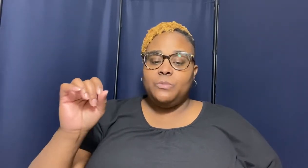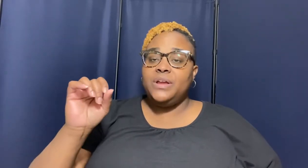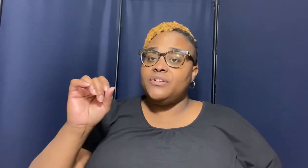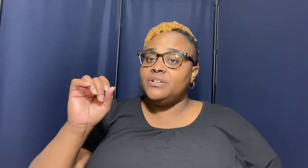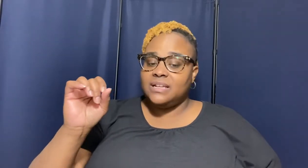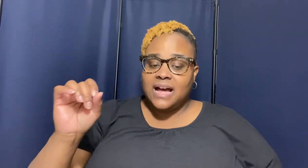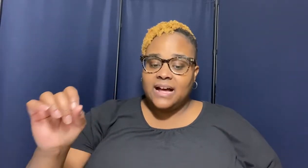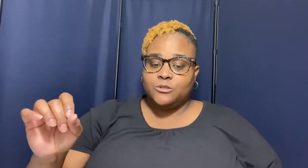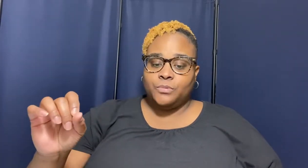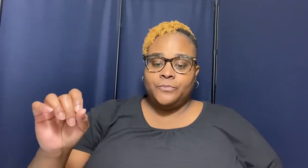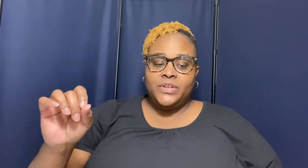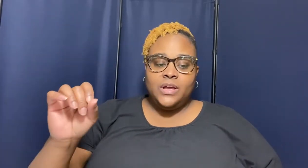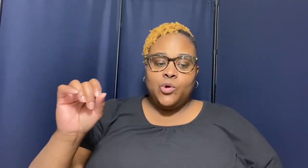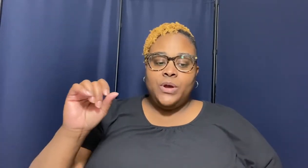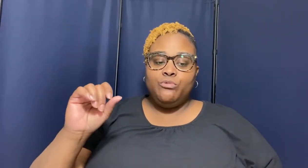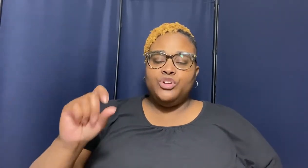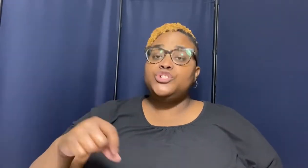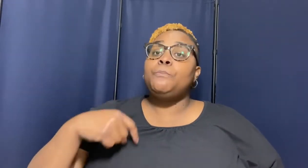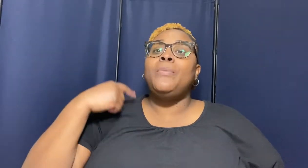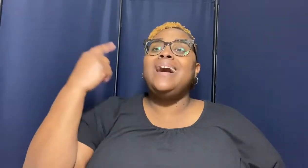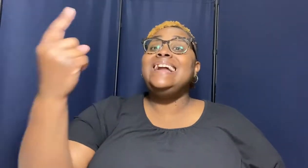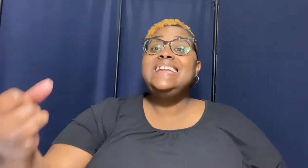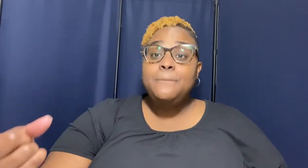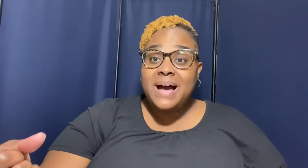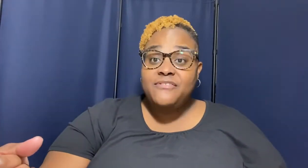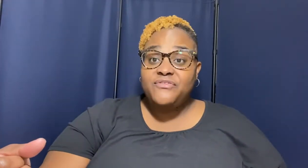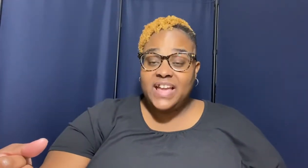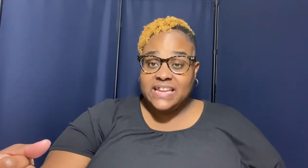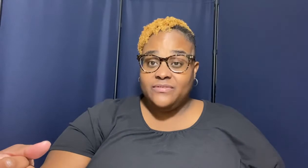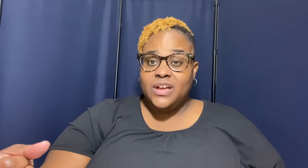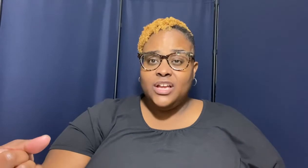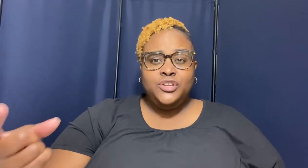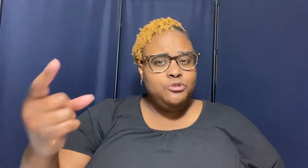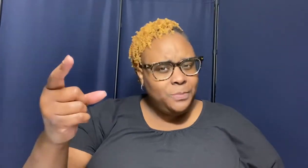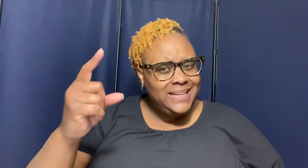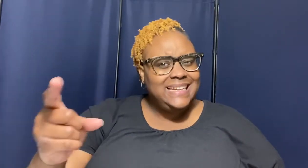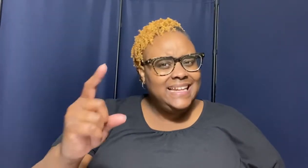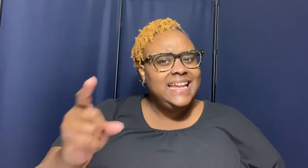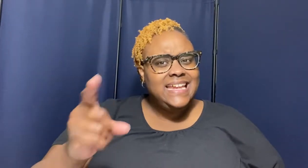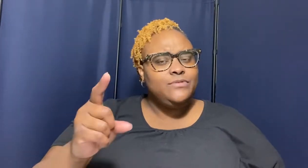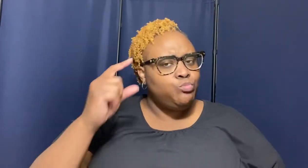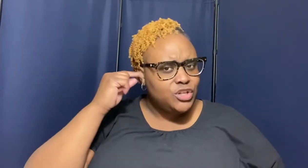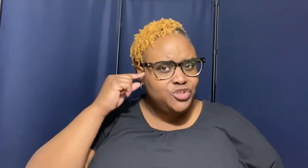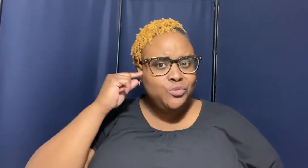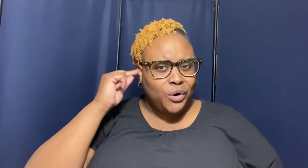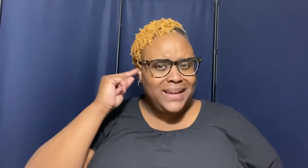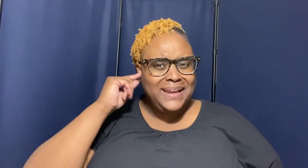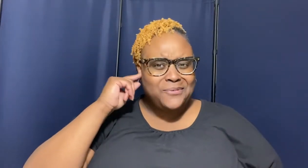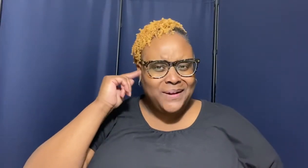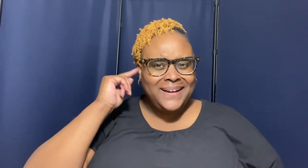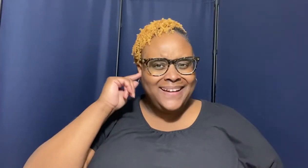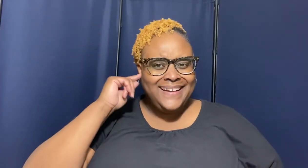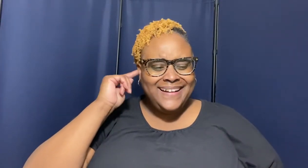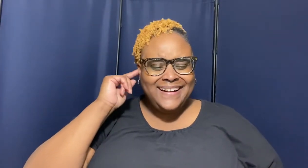we hear the gospel we responded by faith you believed what you were hearing huh